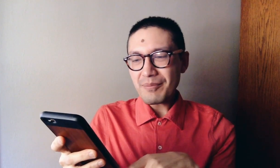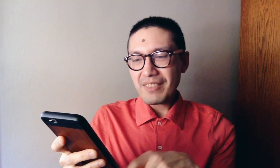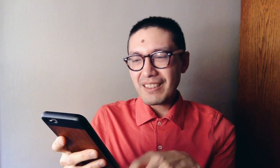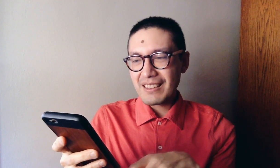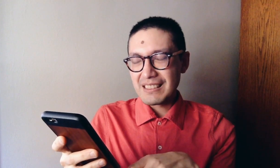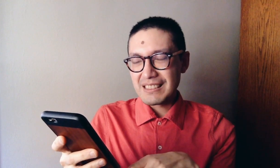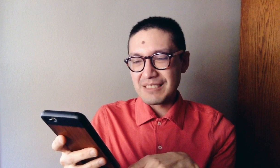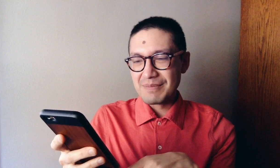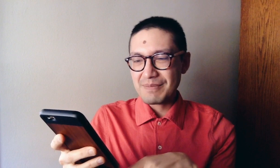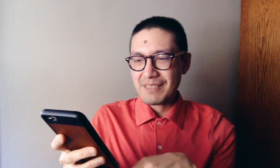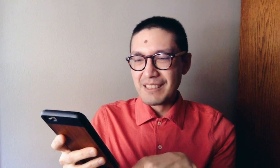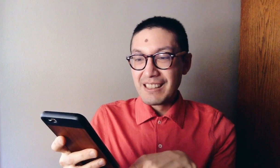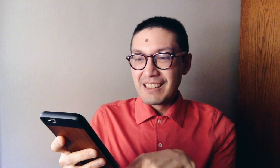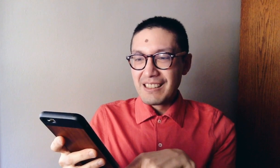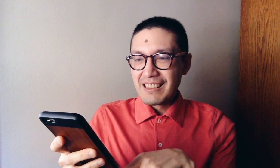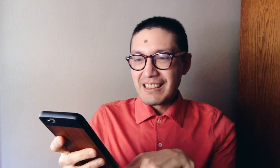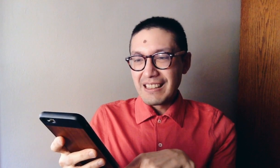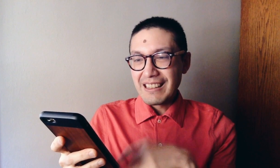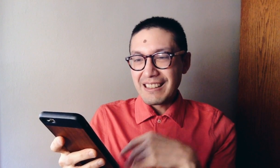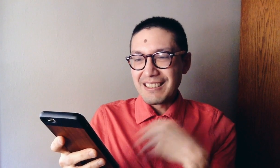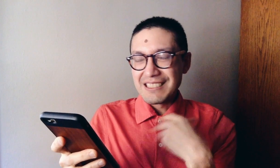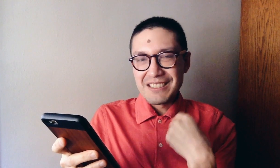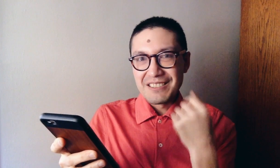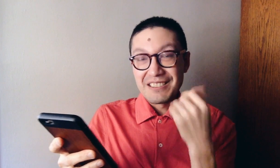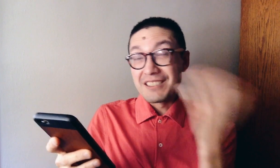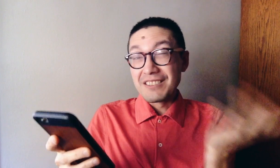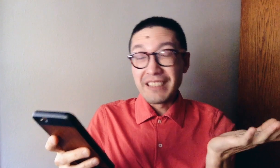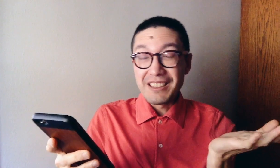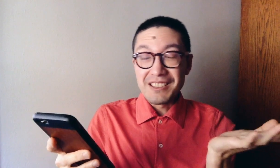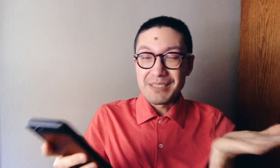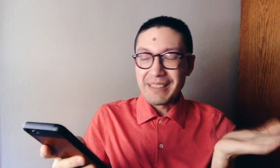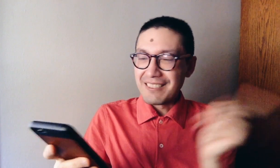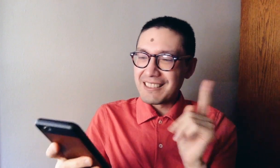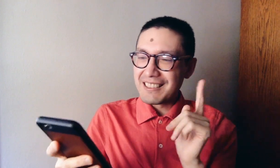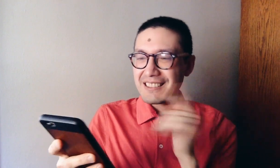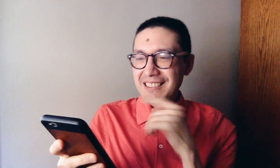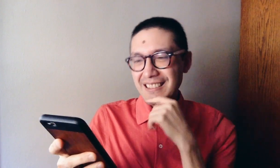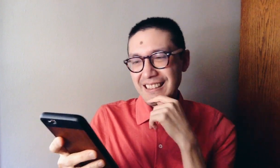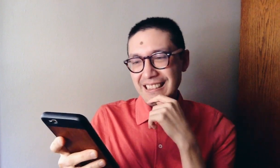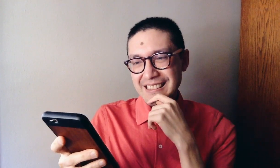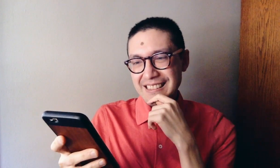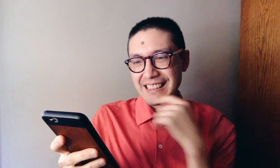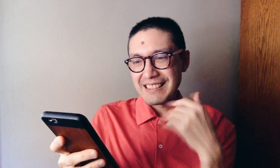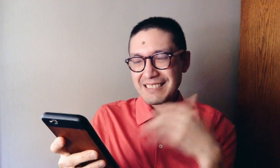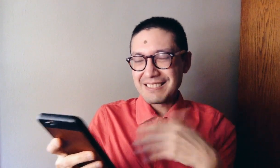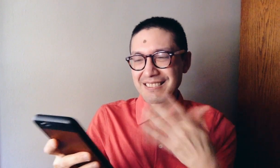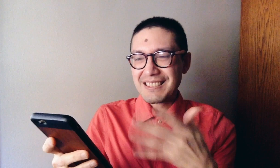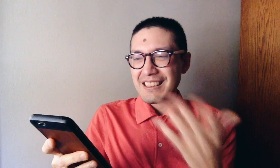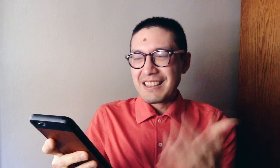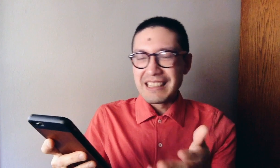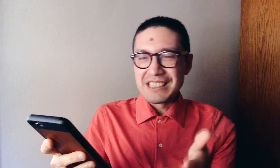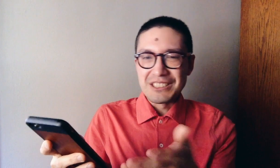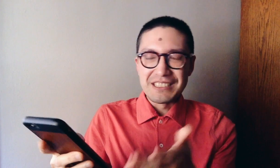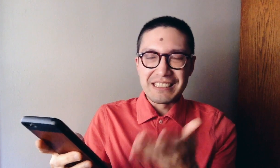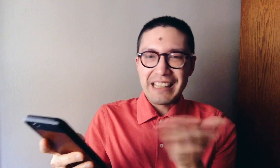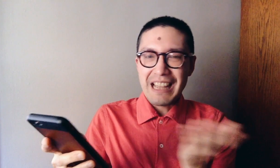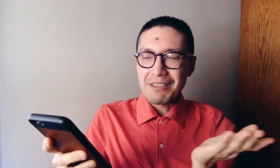Um, and I could also do videos about things like issues in camera